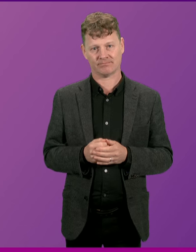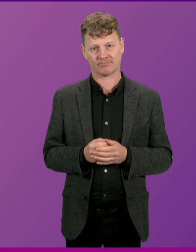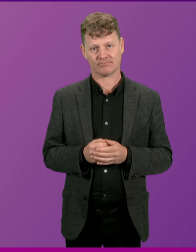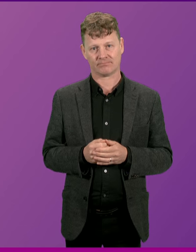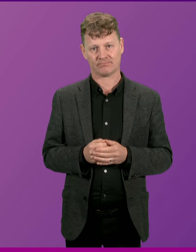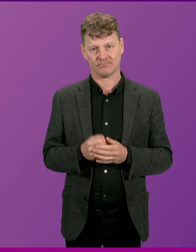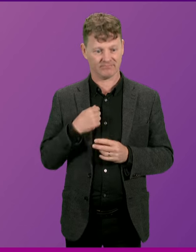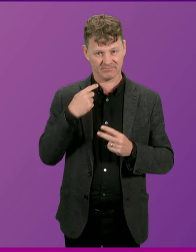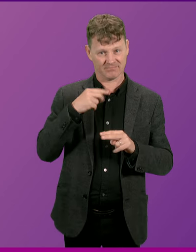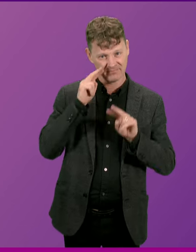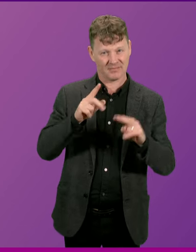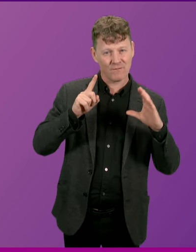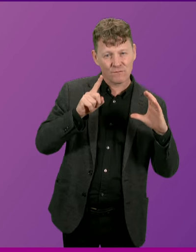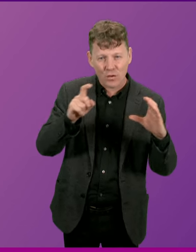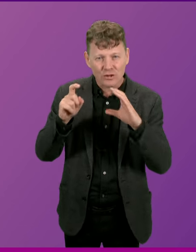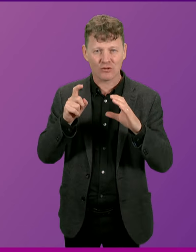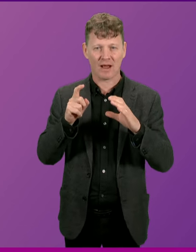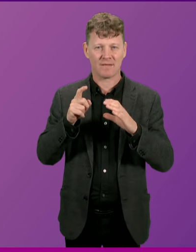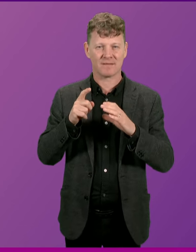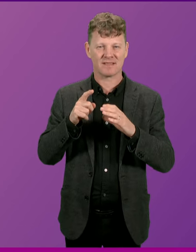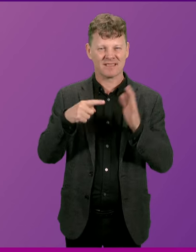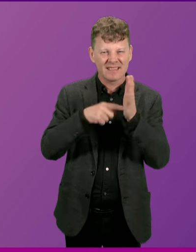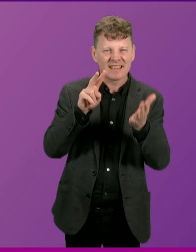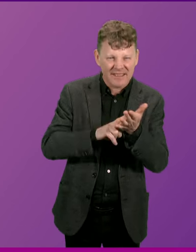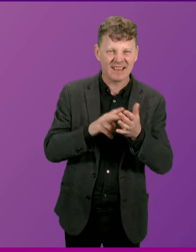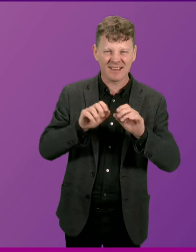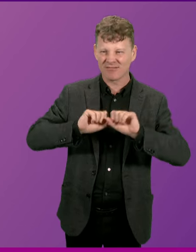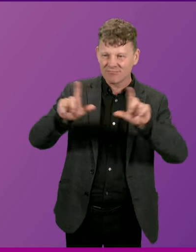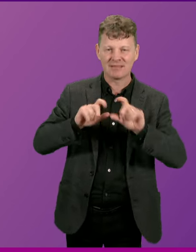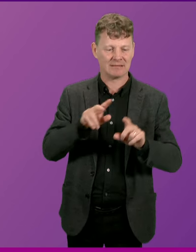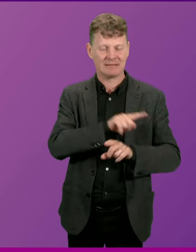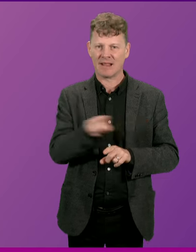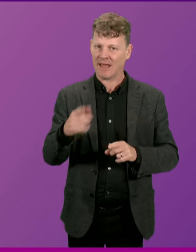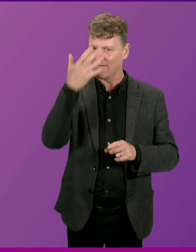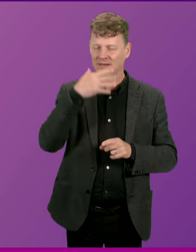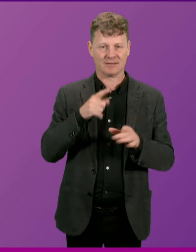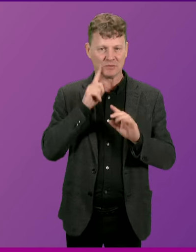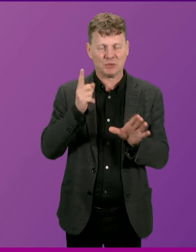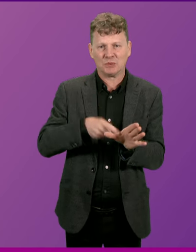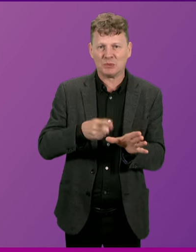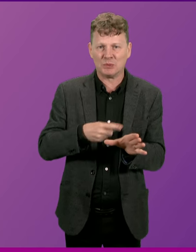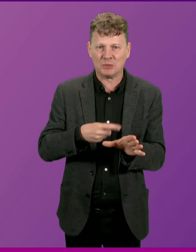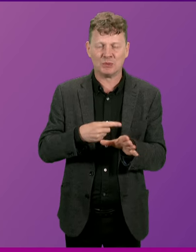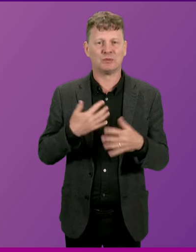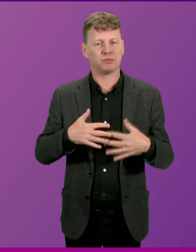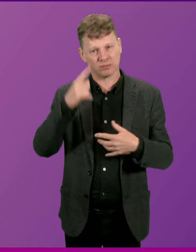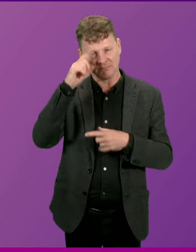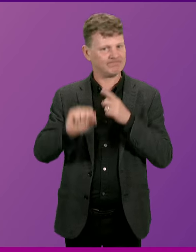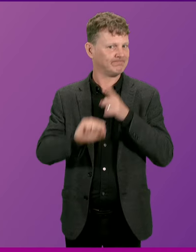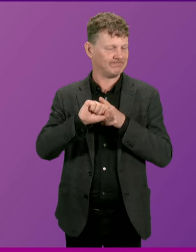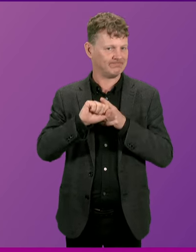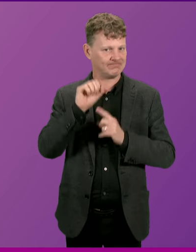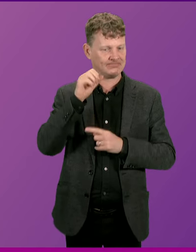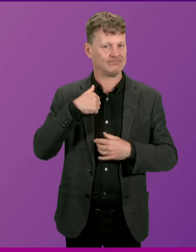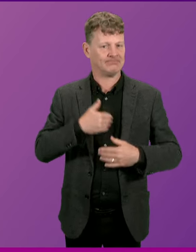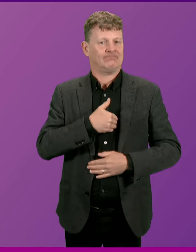seen in the photographs this morning with the TV coverage stay with us and have certainly reminded me of my loved